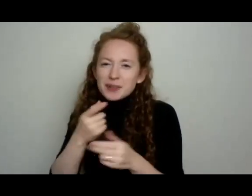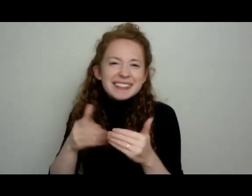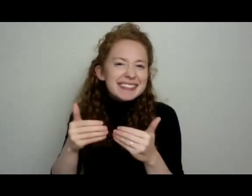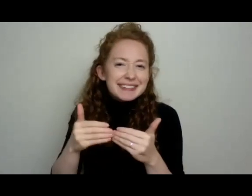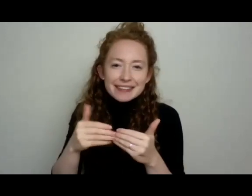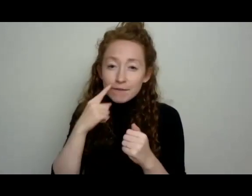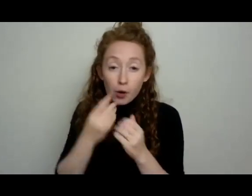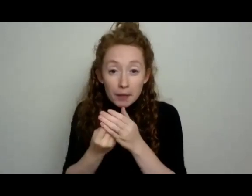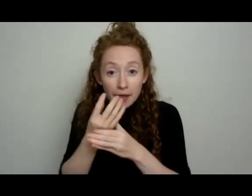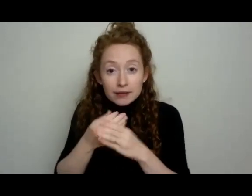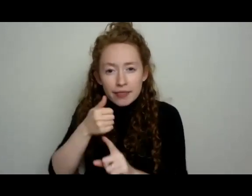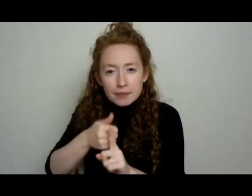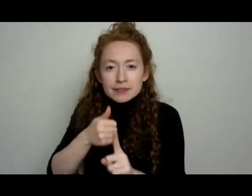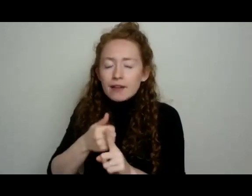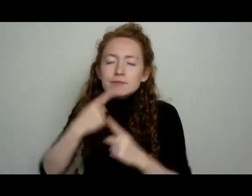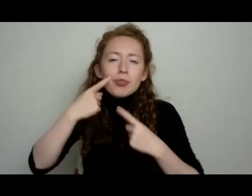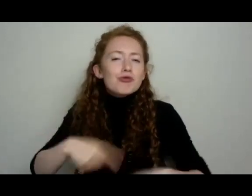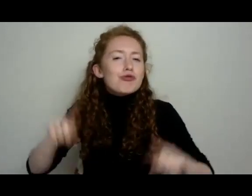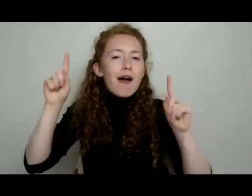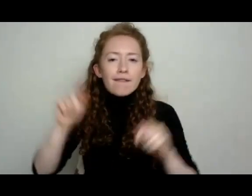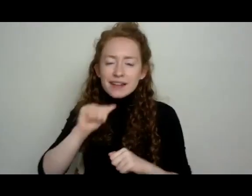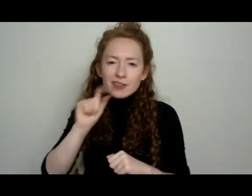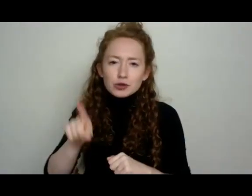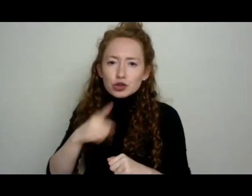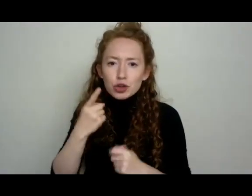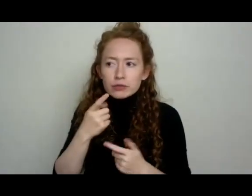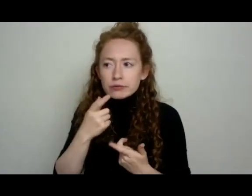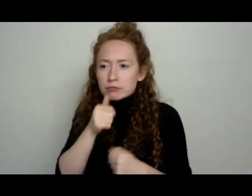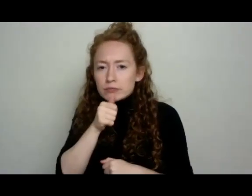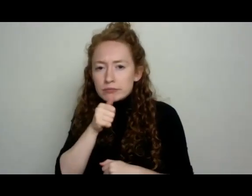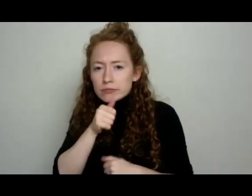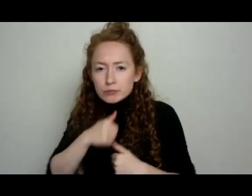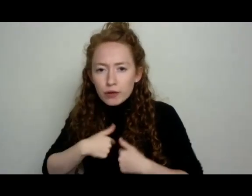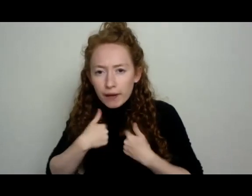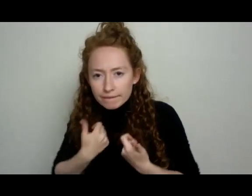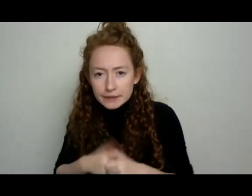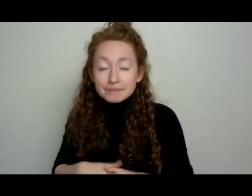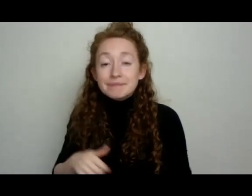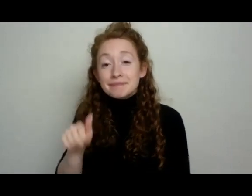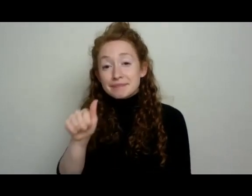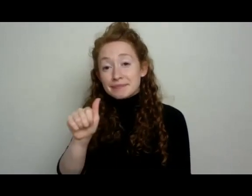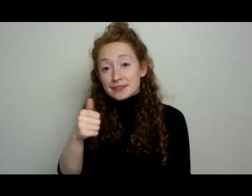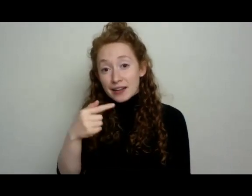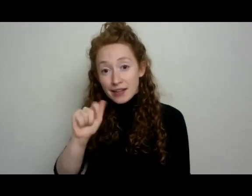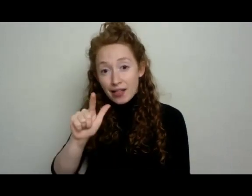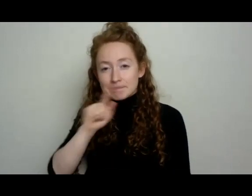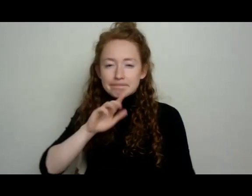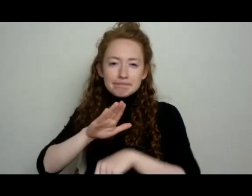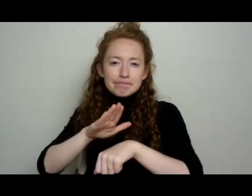it so much easier for those plants to truly thrive and not just survive. So a 10 gallons is kind of the minimum to